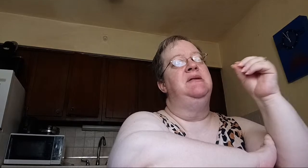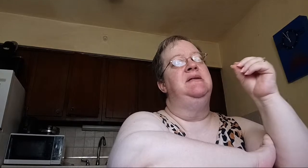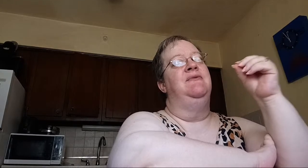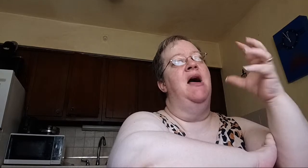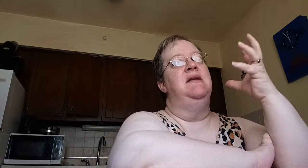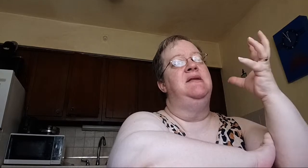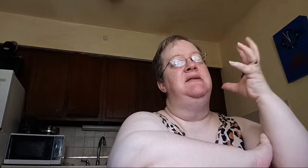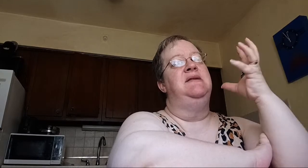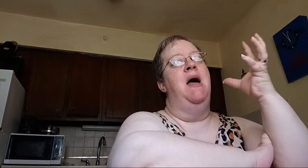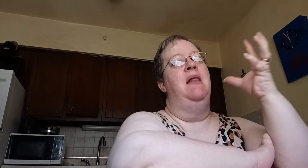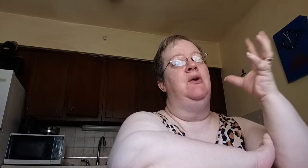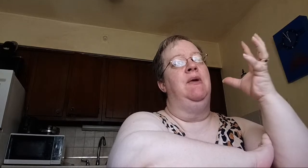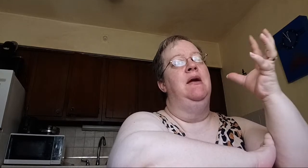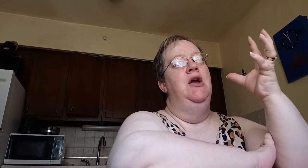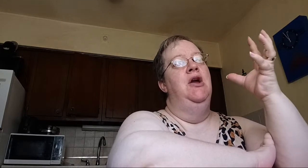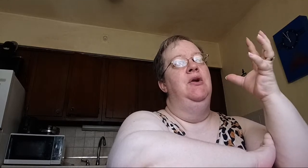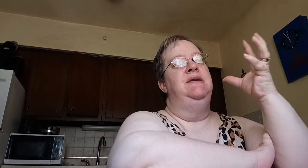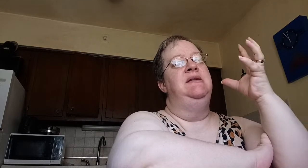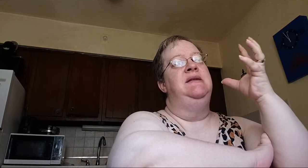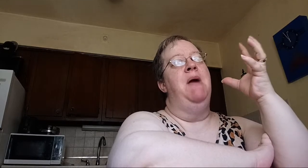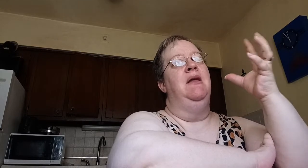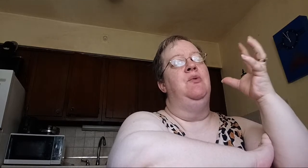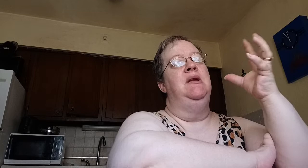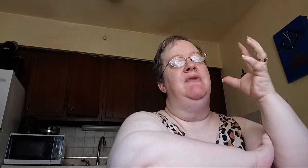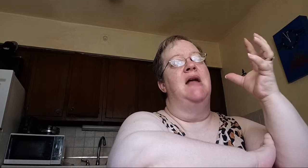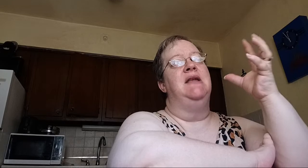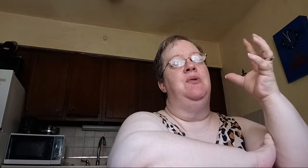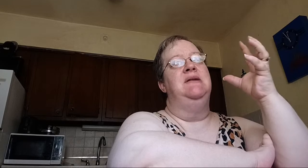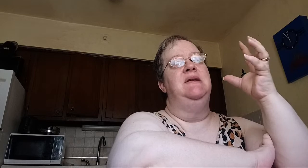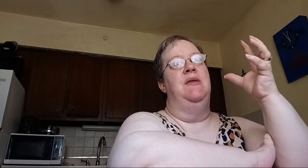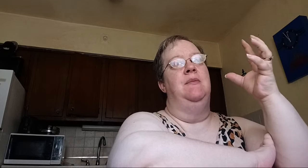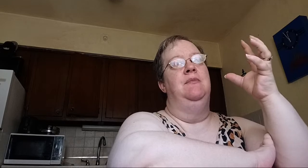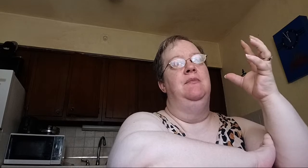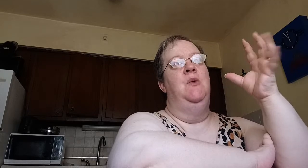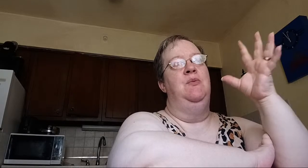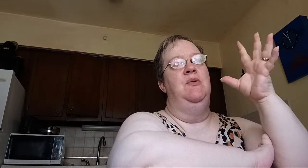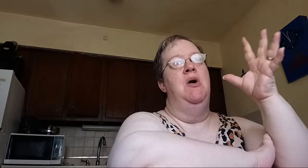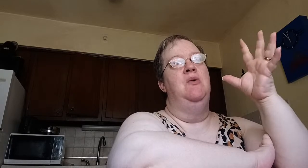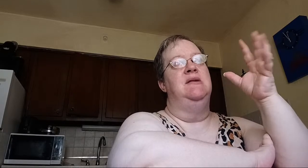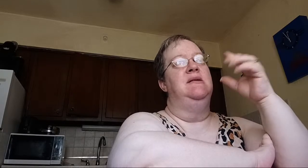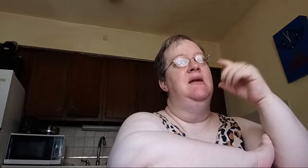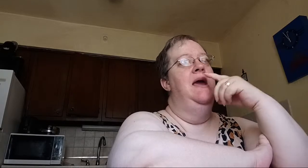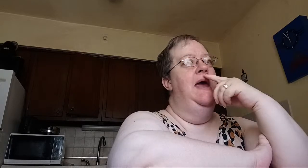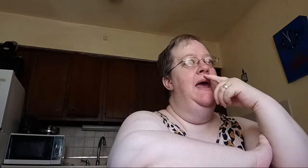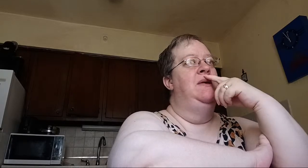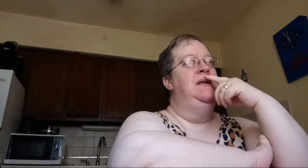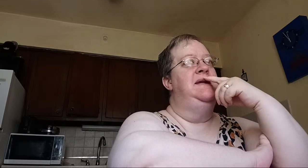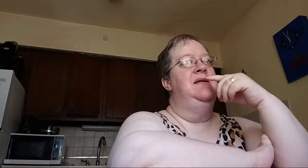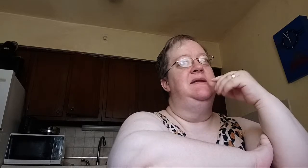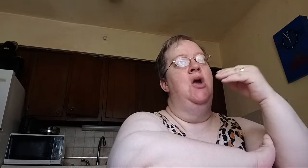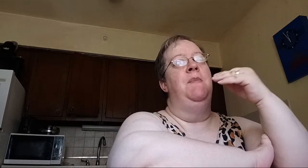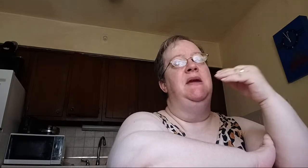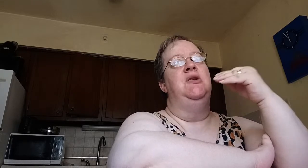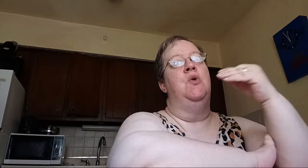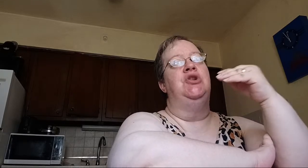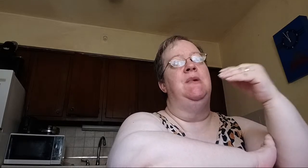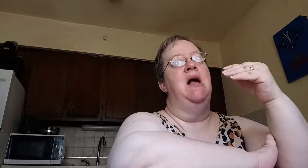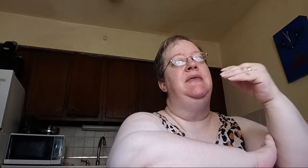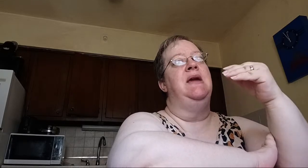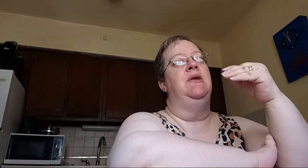of God. It's symbolic, really, of God's presence with Moses. And when they see this, they all begin to worship God there in their